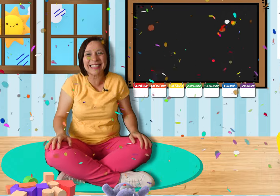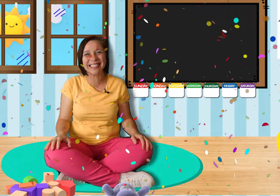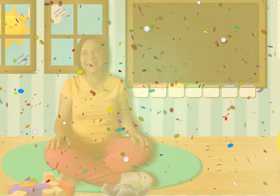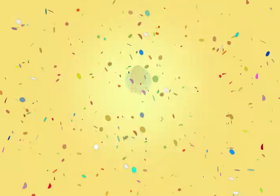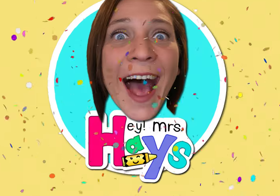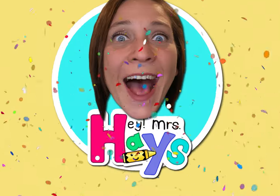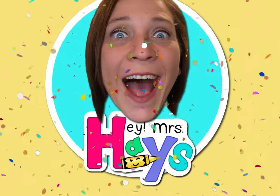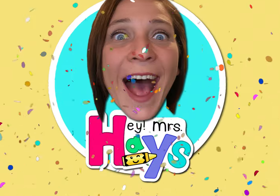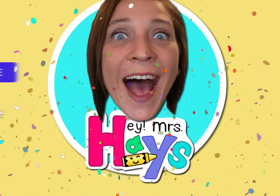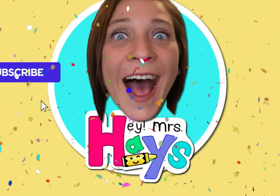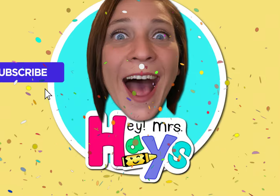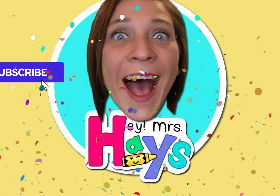Yeahs! Be ¿Yiper?